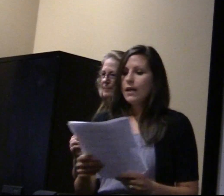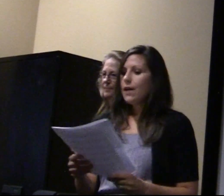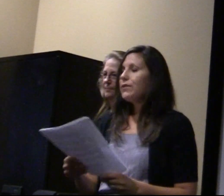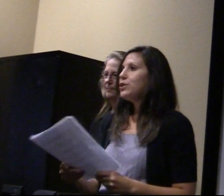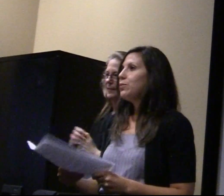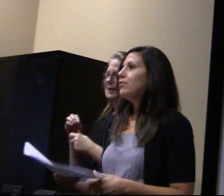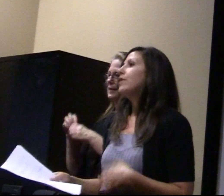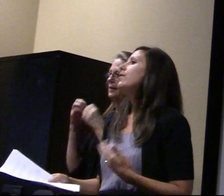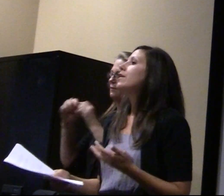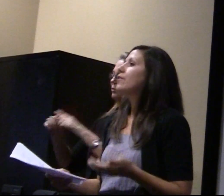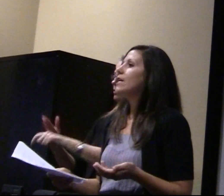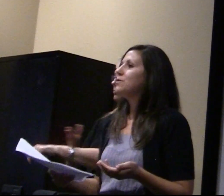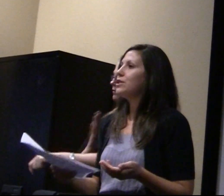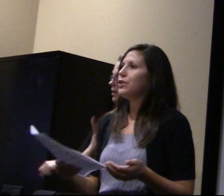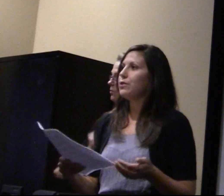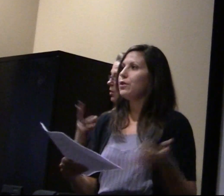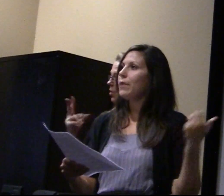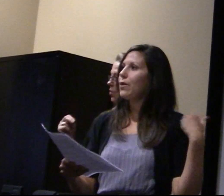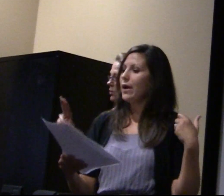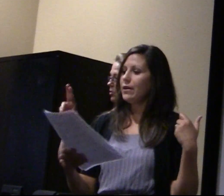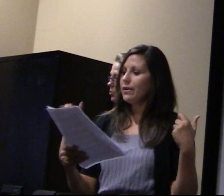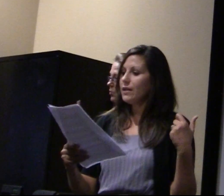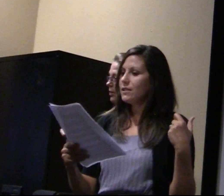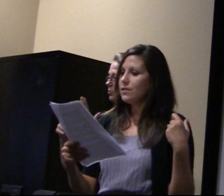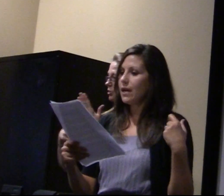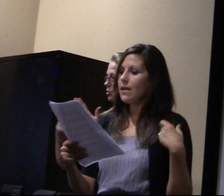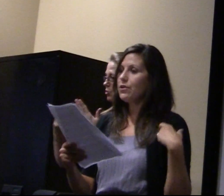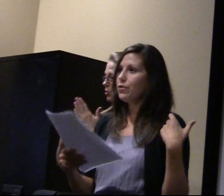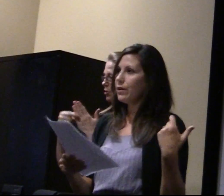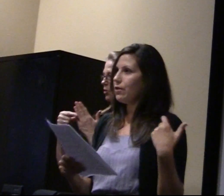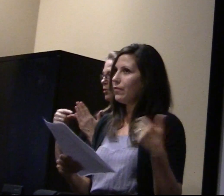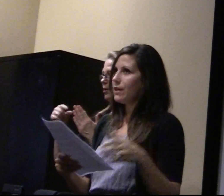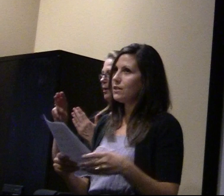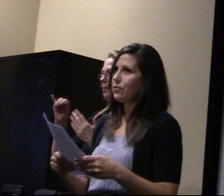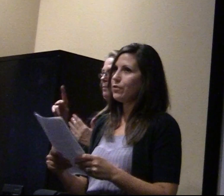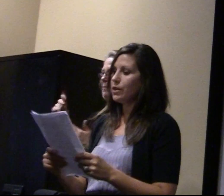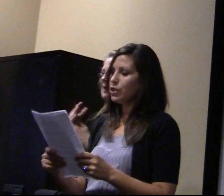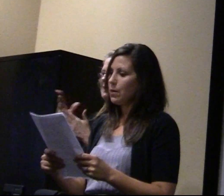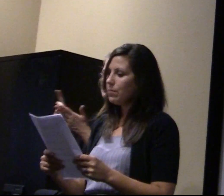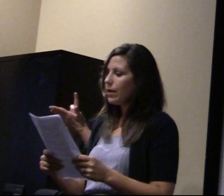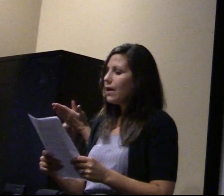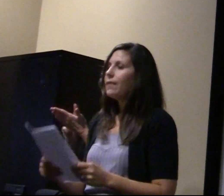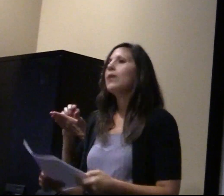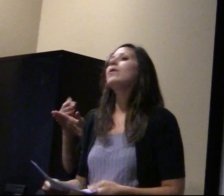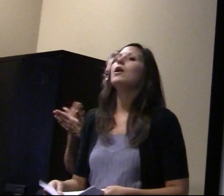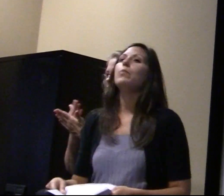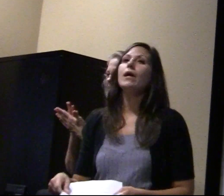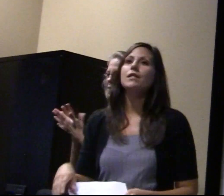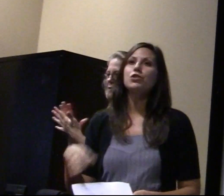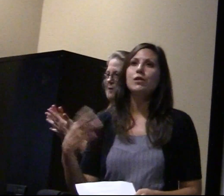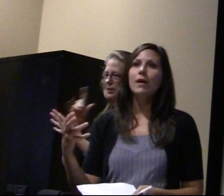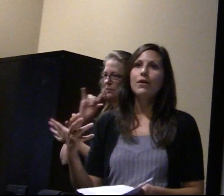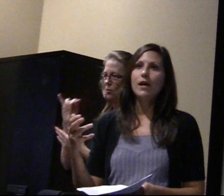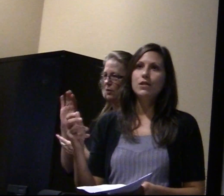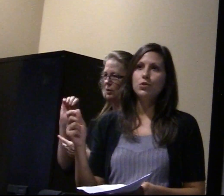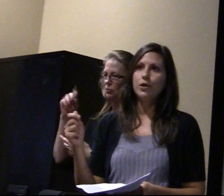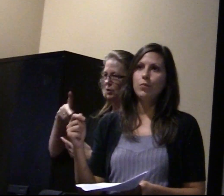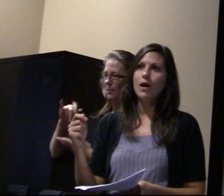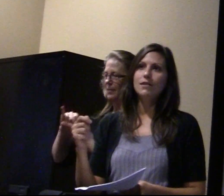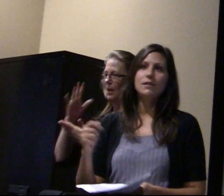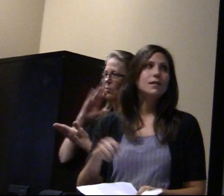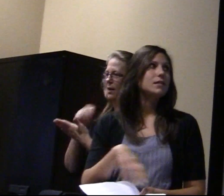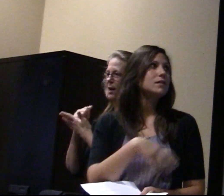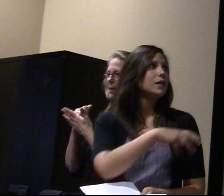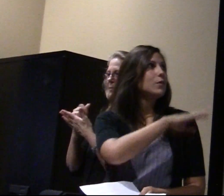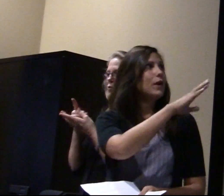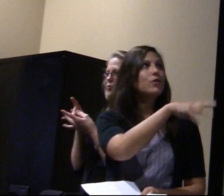In an effort to improve our own undergraduate journal, Mike Widener has designed a new interface for the JUMP that will help us streamline our editorial